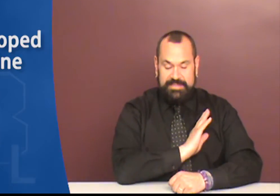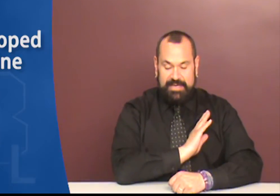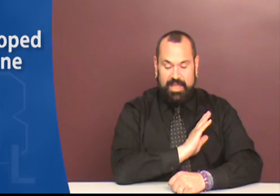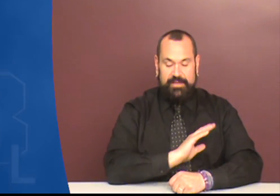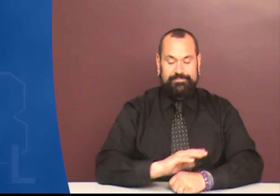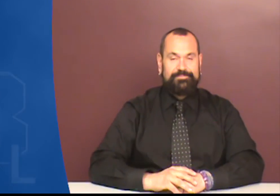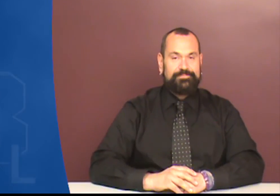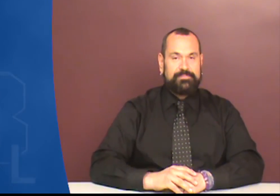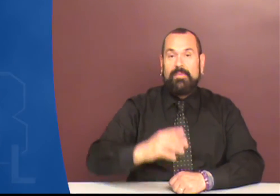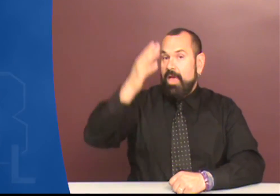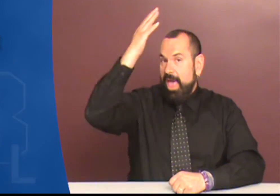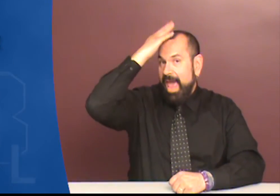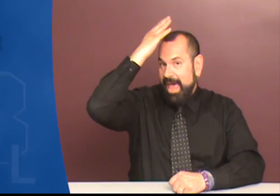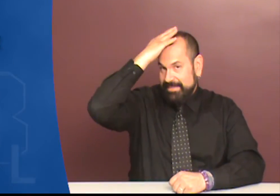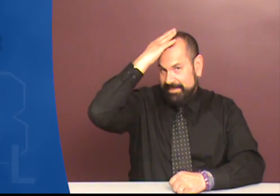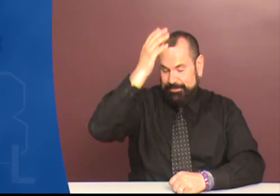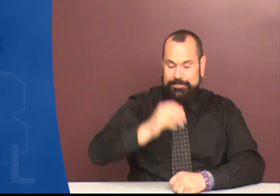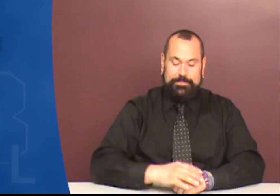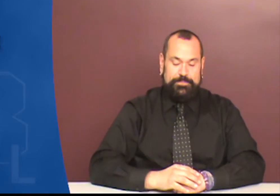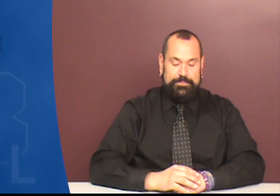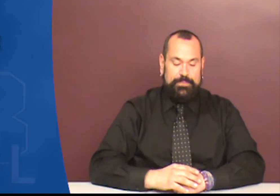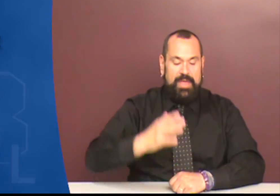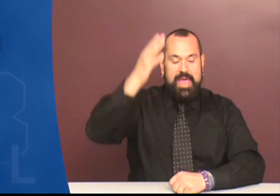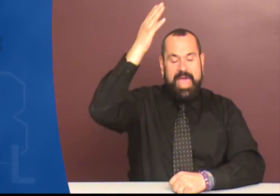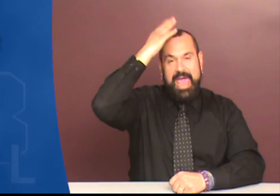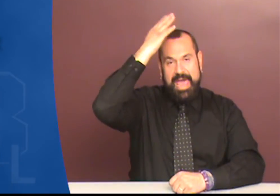neckline. Hat. Hat.